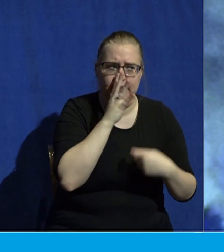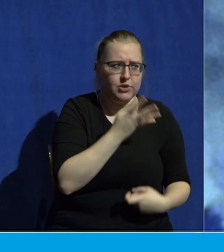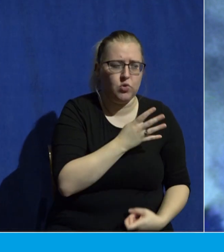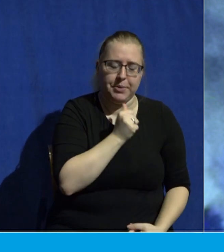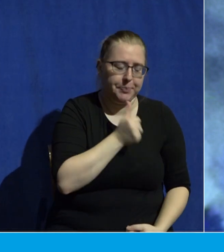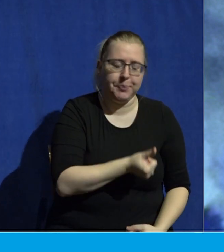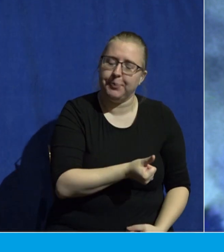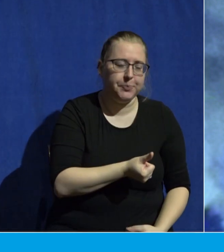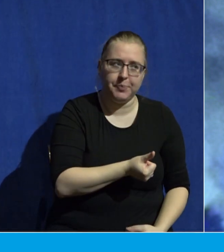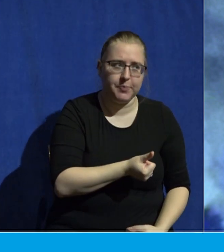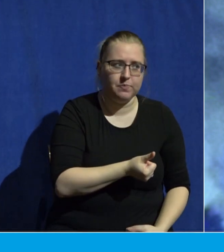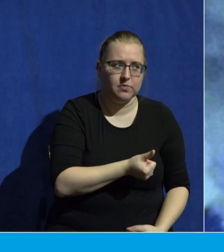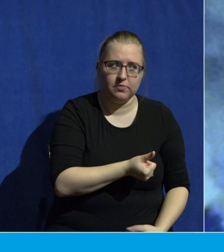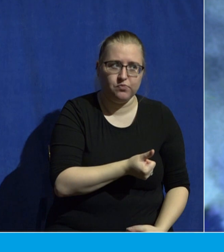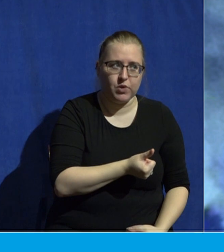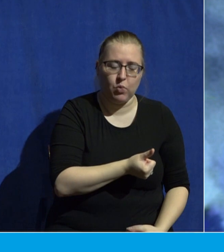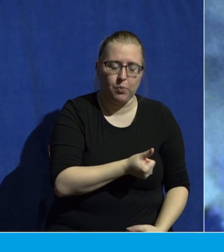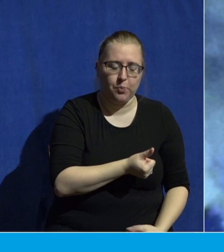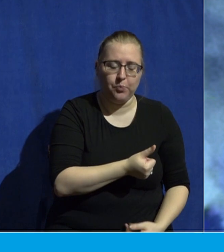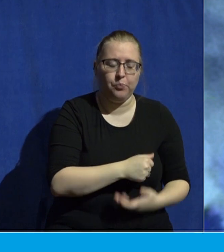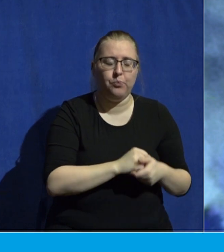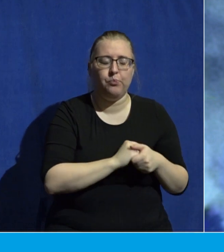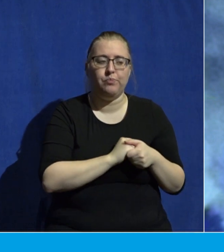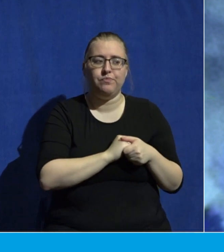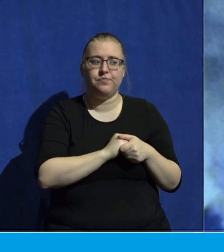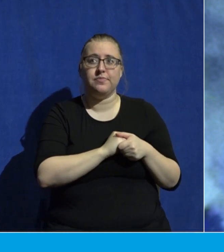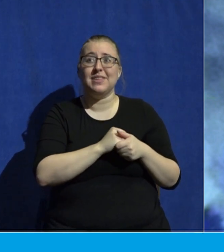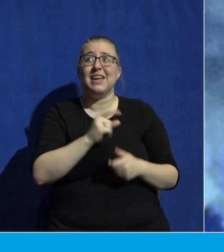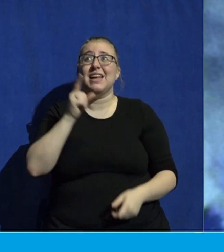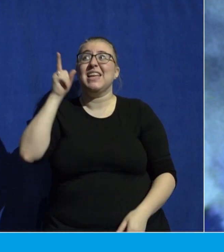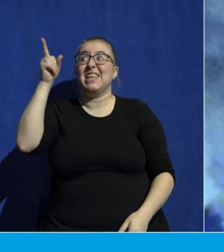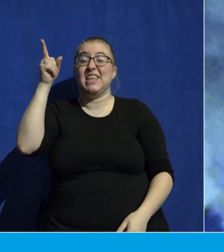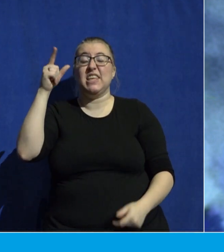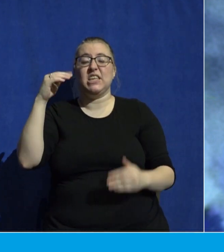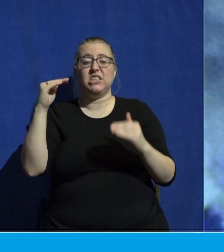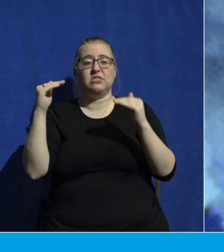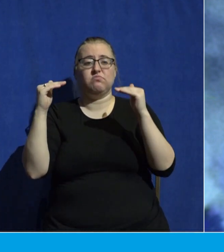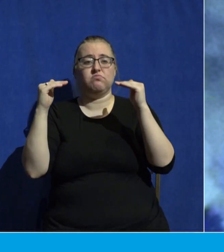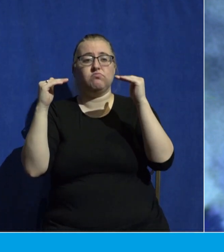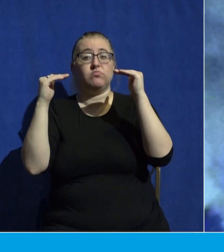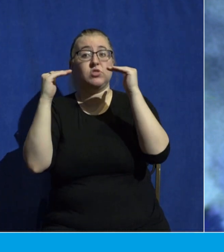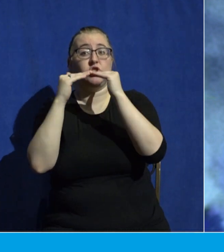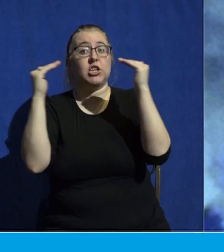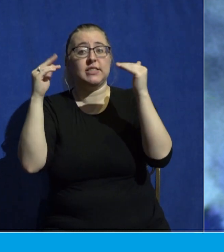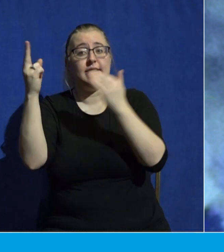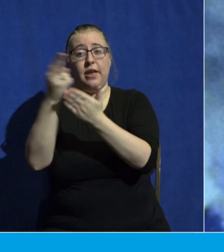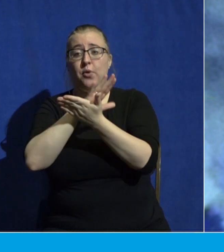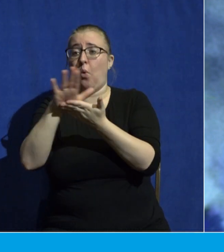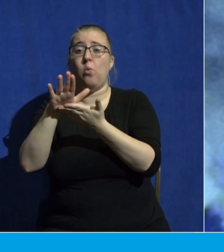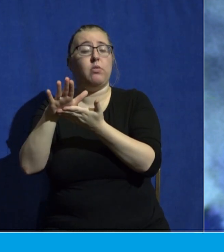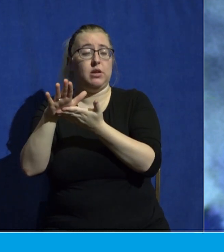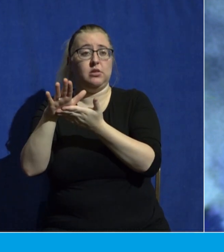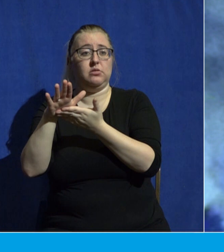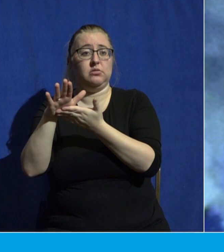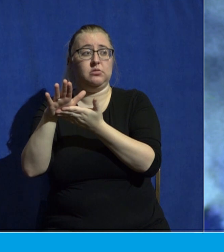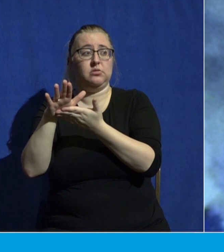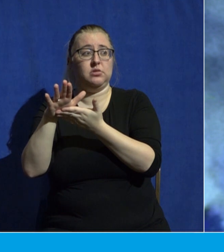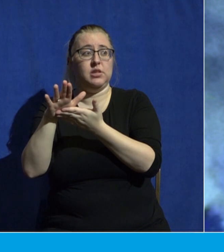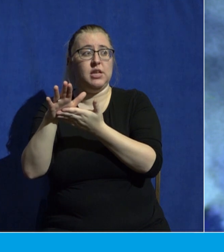He won't do it. He is just and he is holy. He will not sweep your